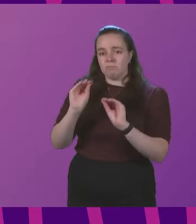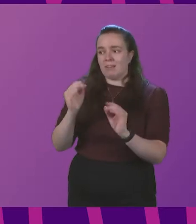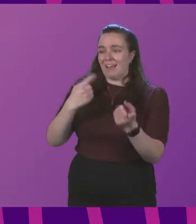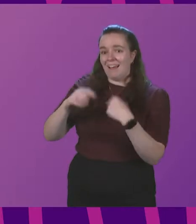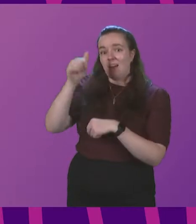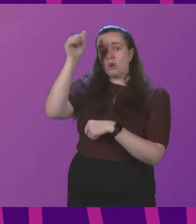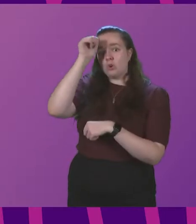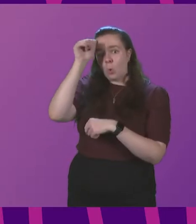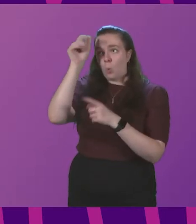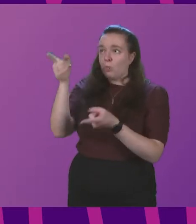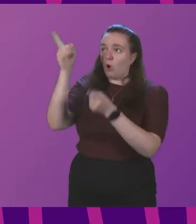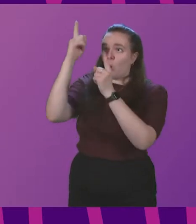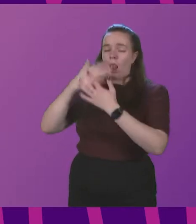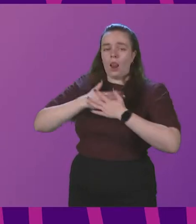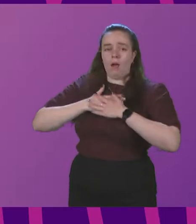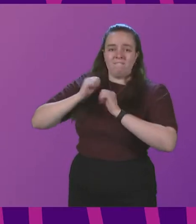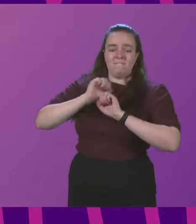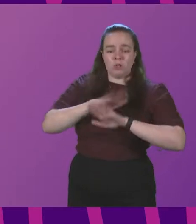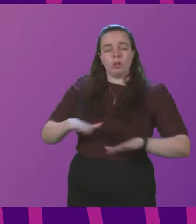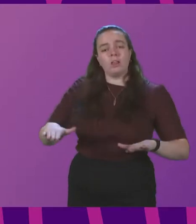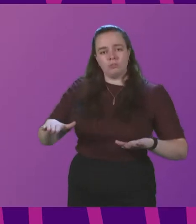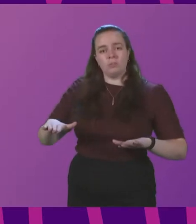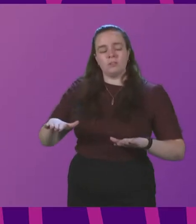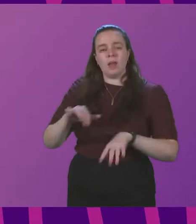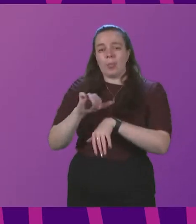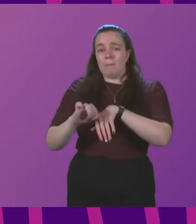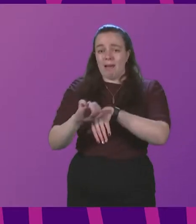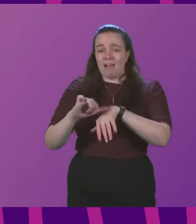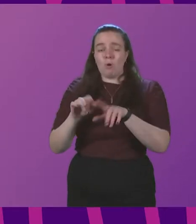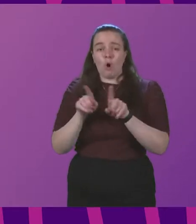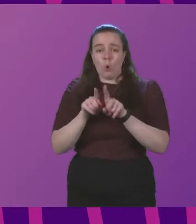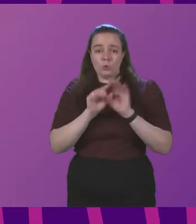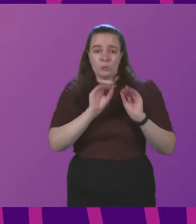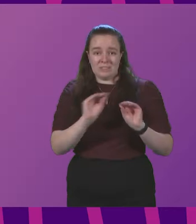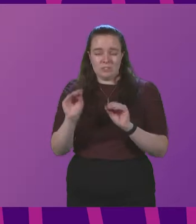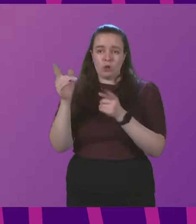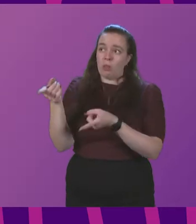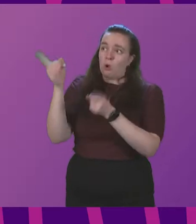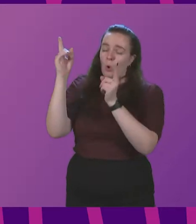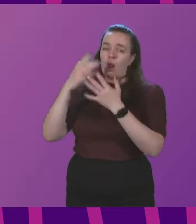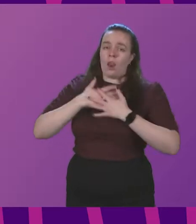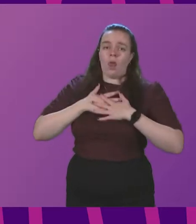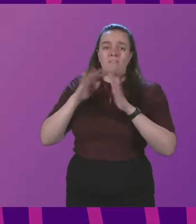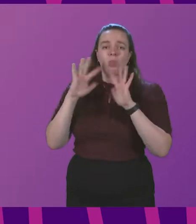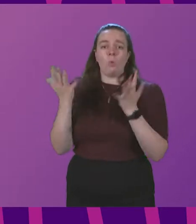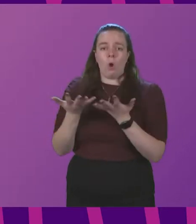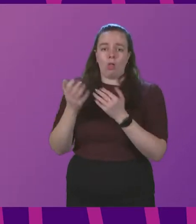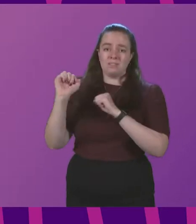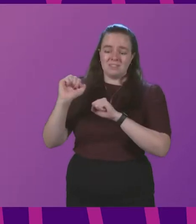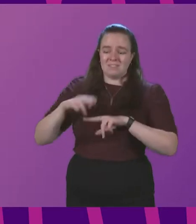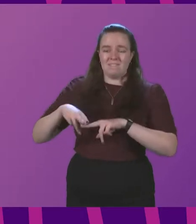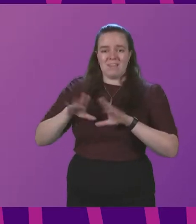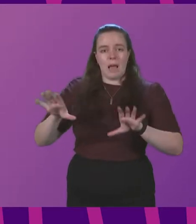that God loveth his children. The Bible also teaches that God so loved the world, his family,